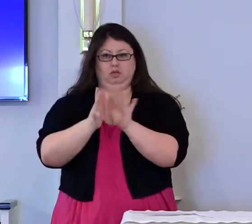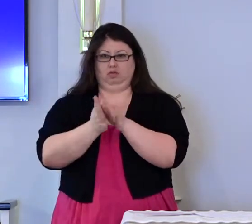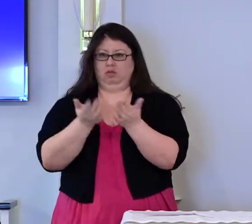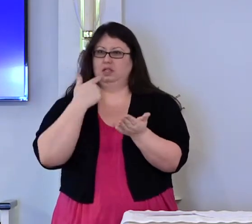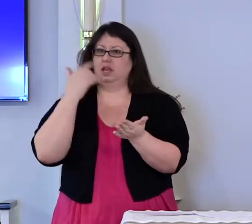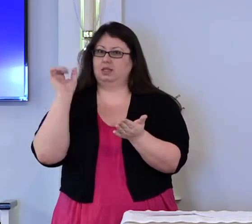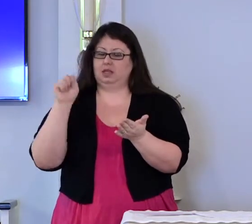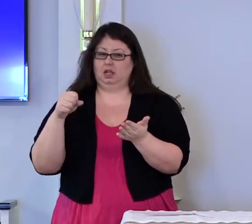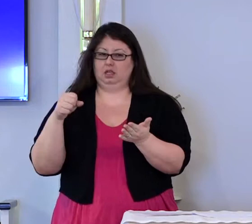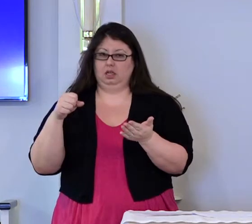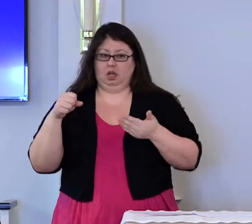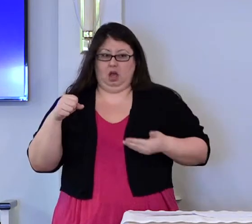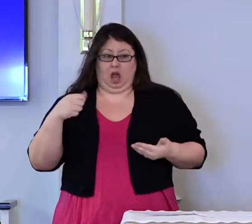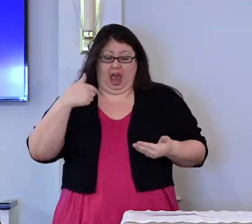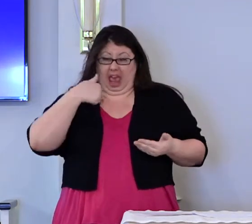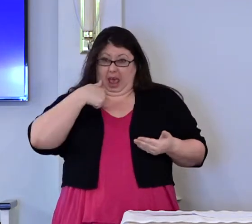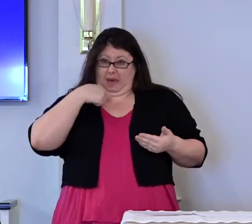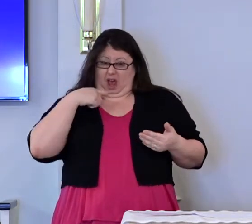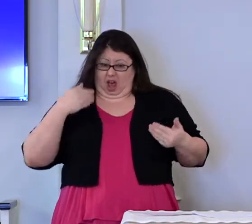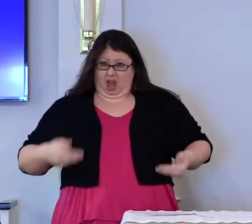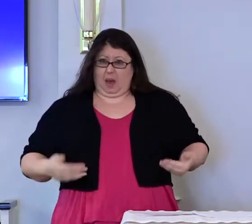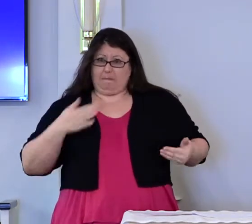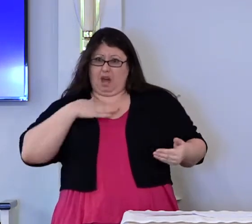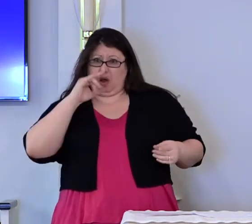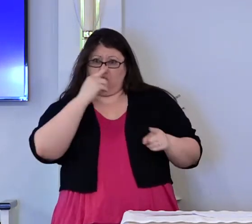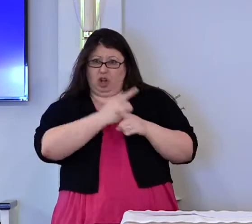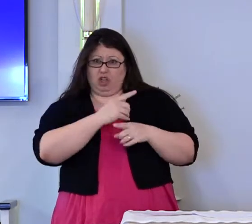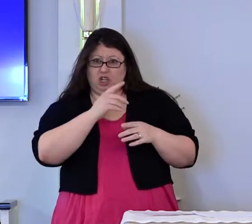Am I my brother's keeper?